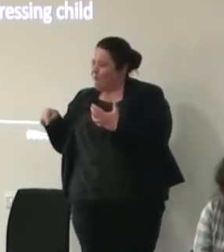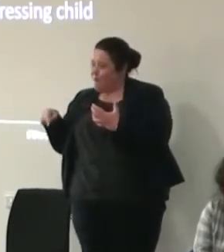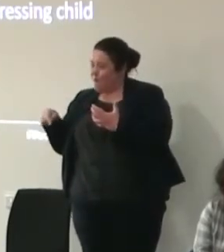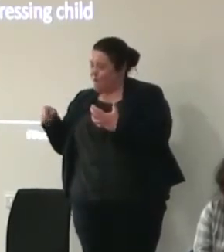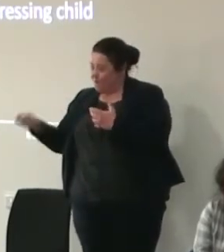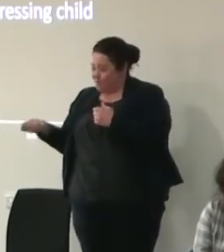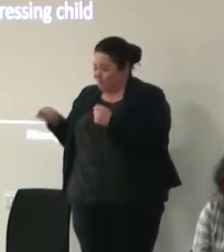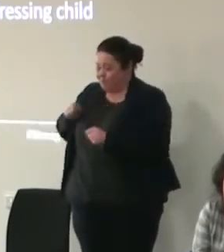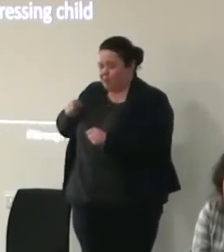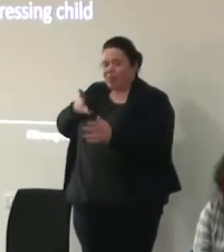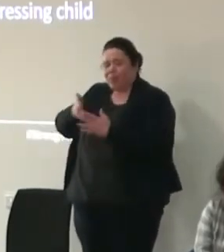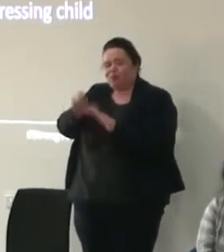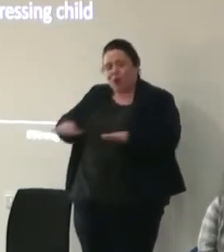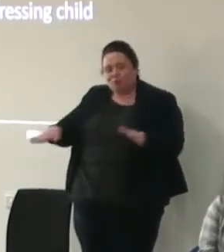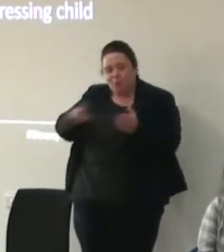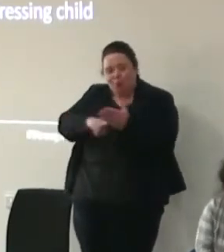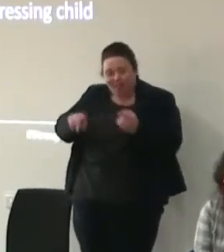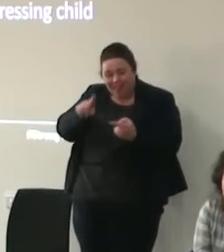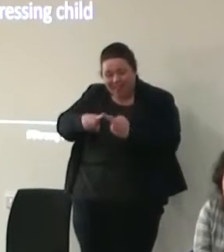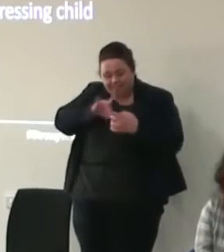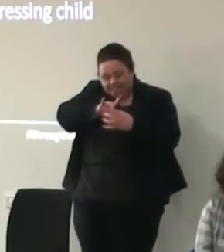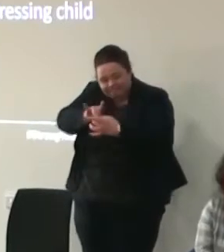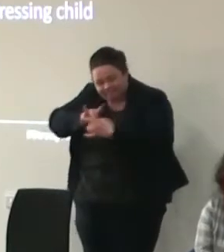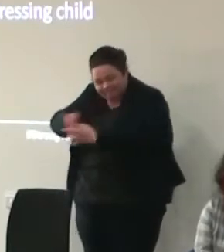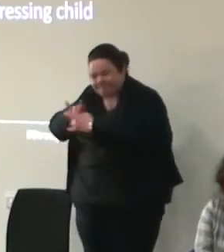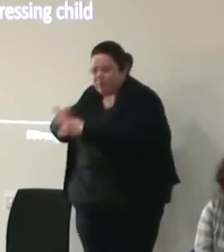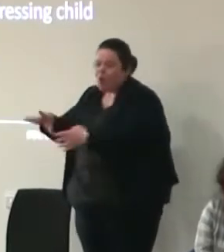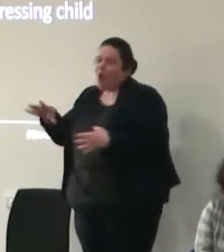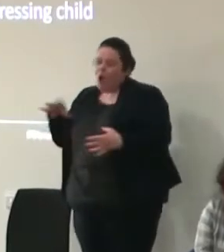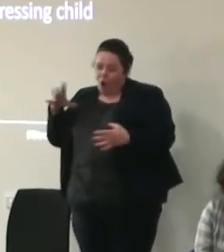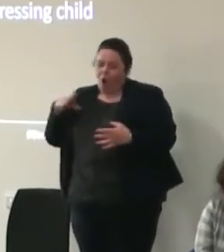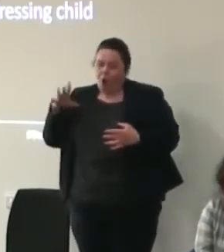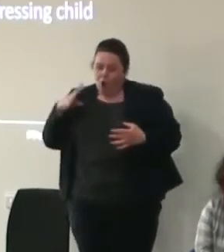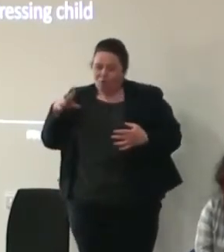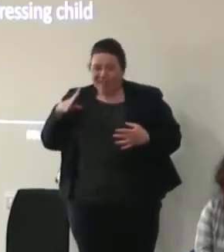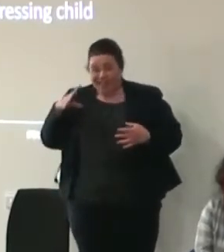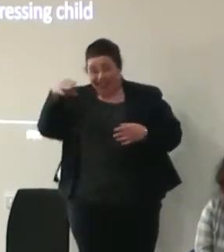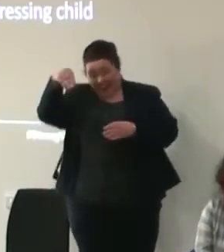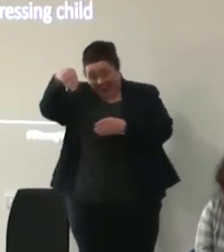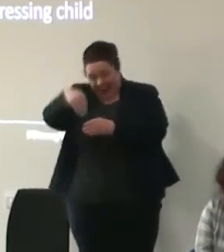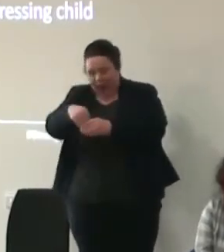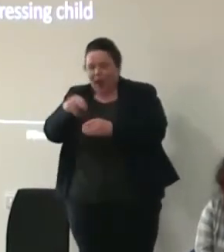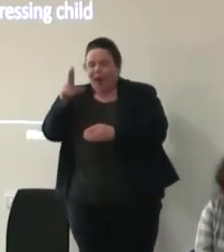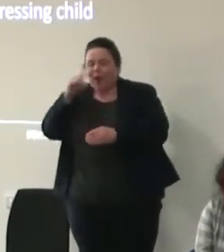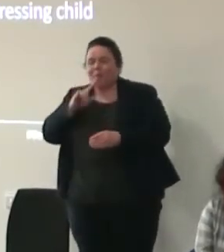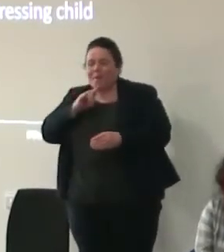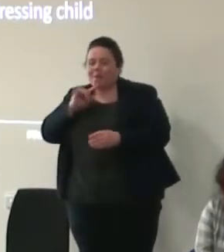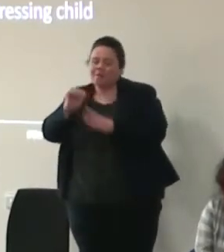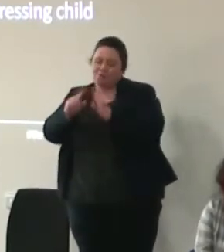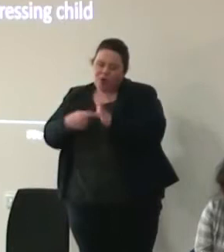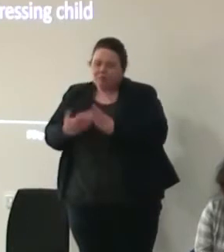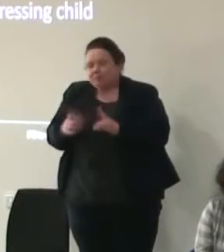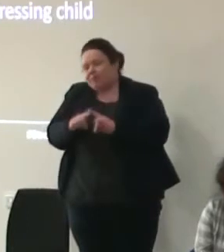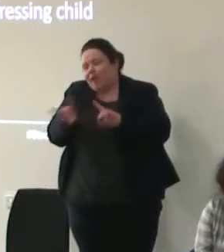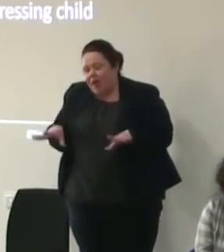through children northeast were able to work with young people who were already in a young people's project with live theatre and